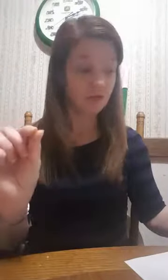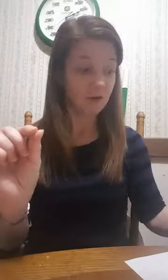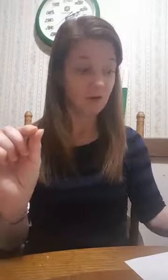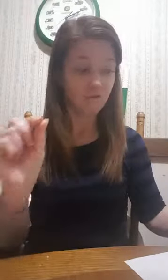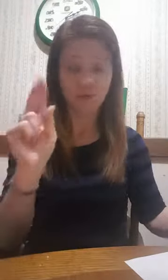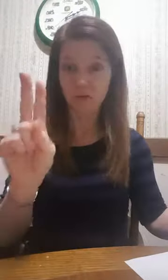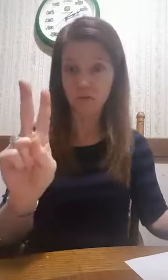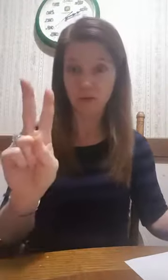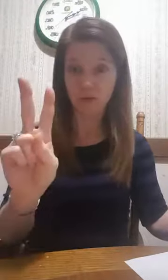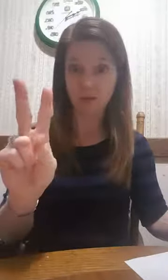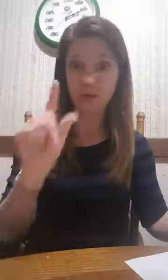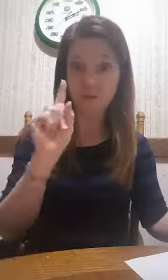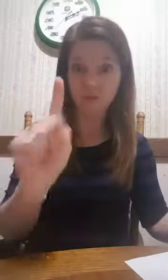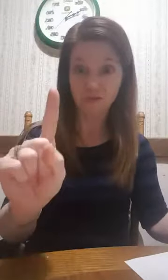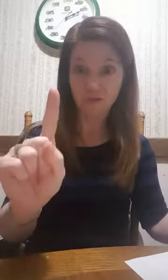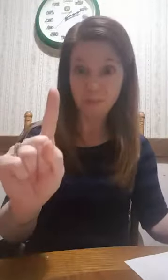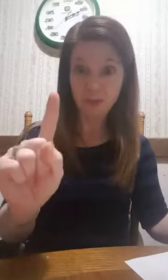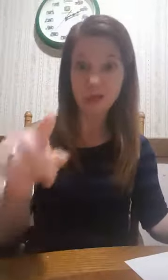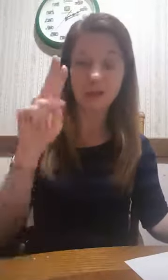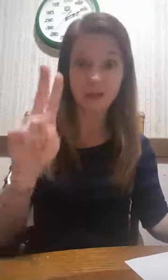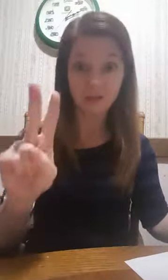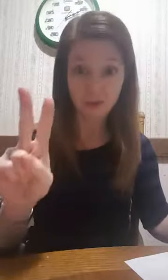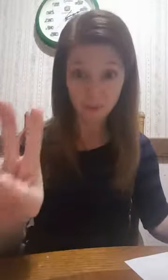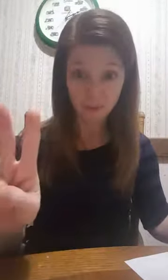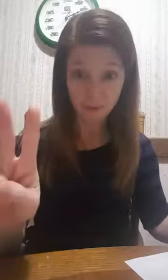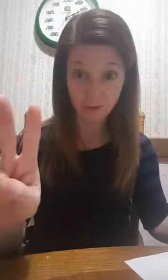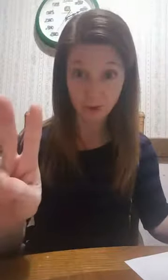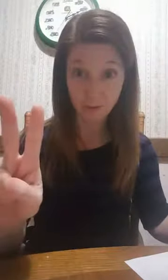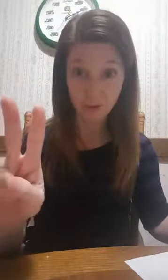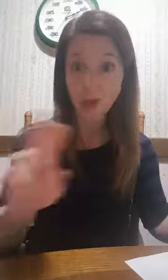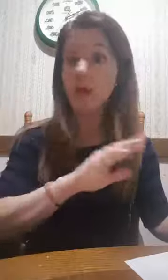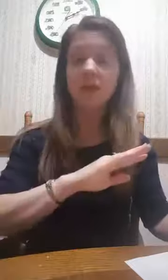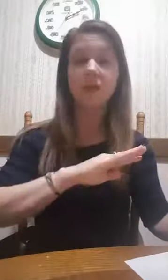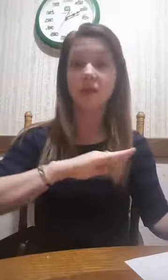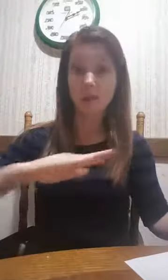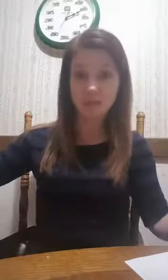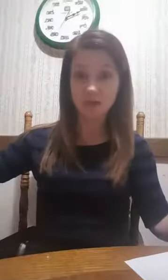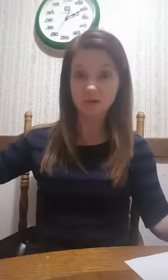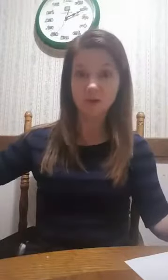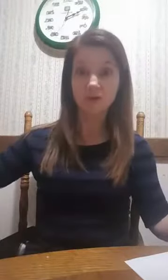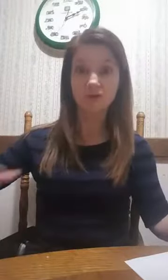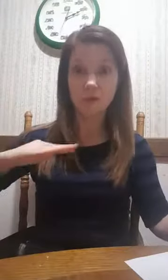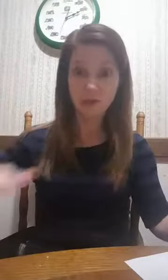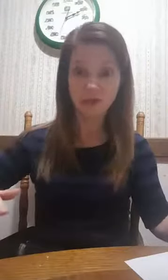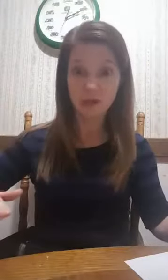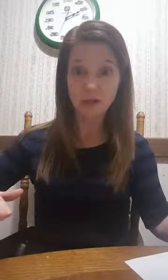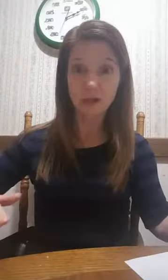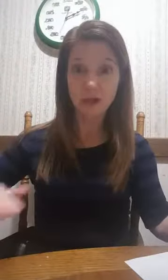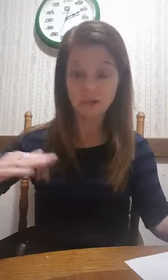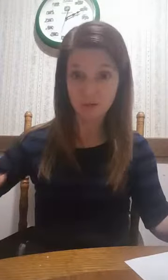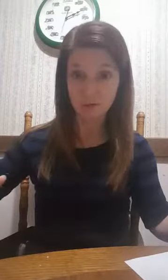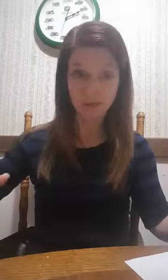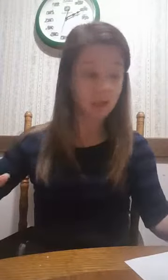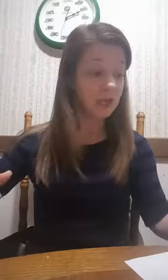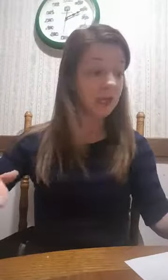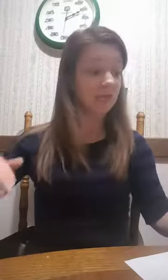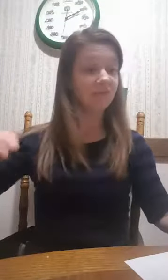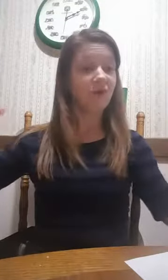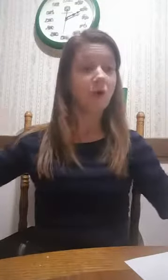for two things. It's meant for sleep and activities between a married couple. It is not meant to entertain everybody. And so,